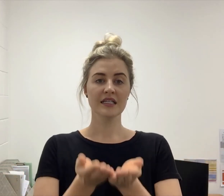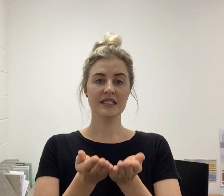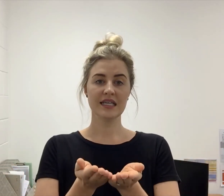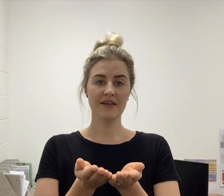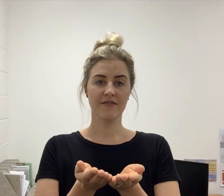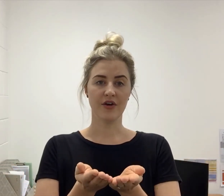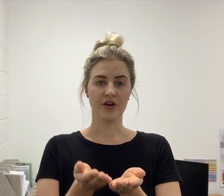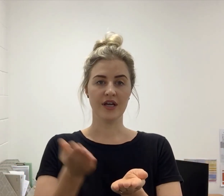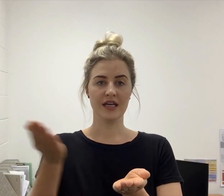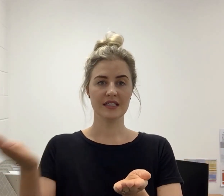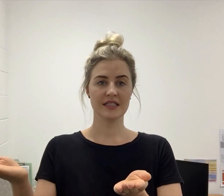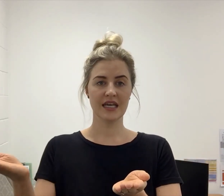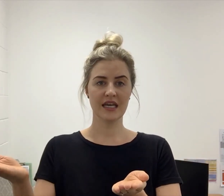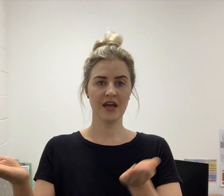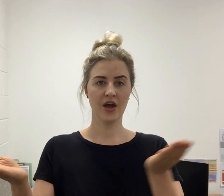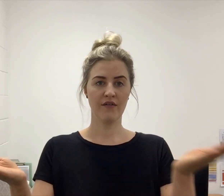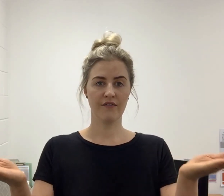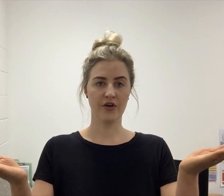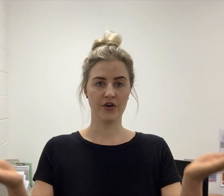Seafood, sea food.